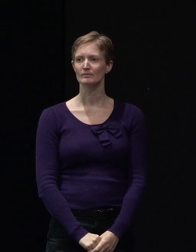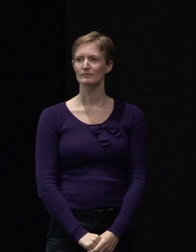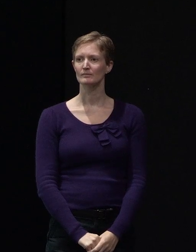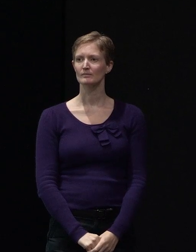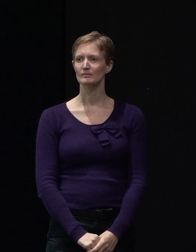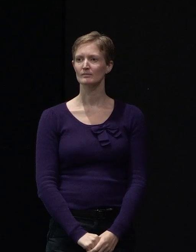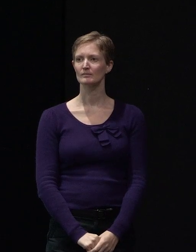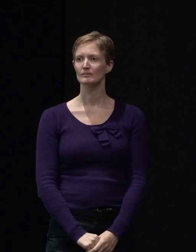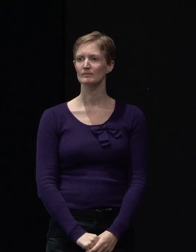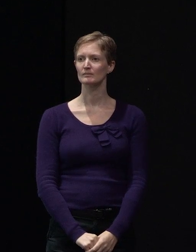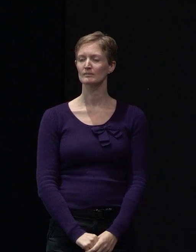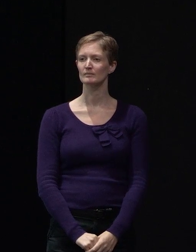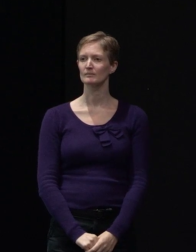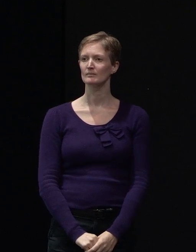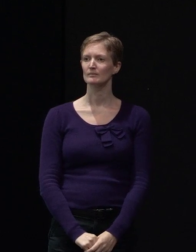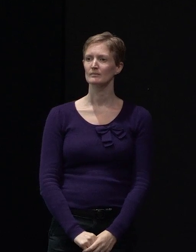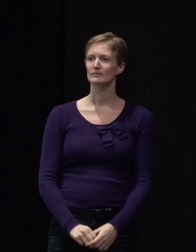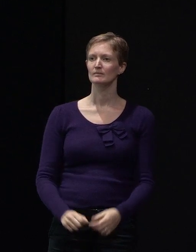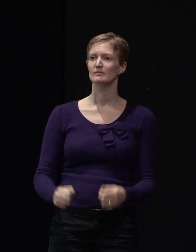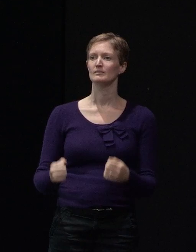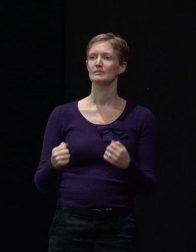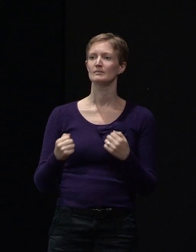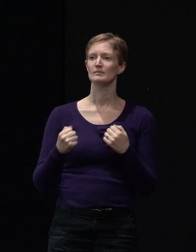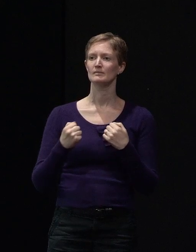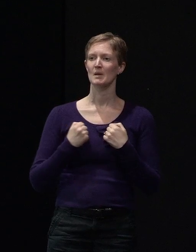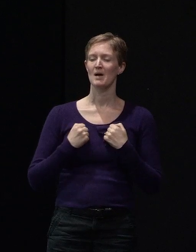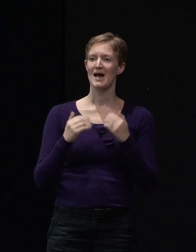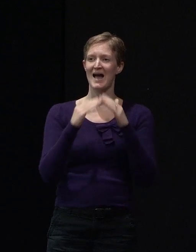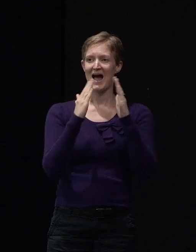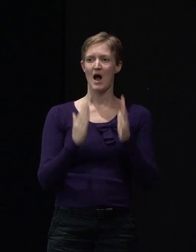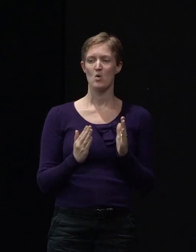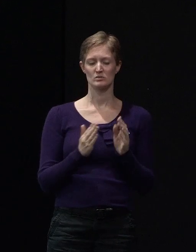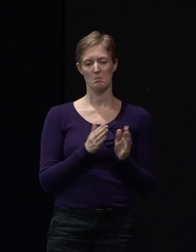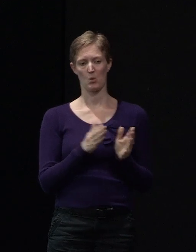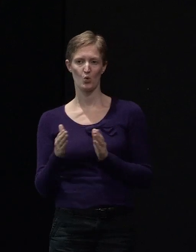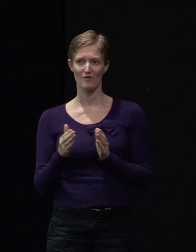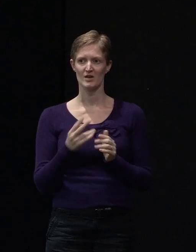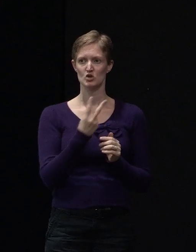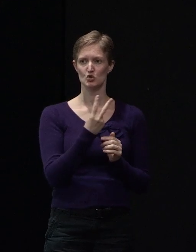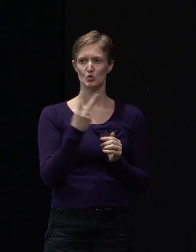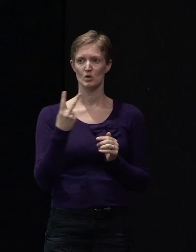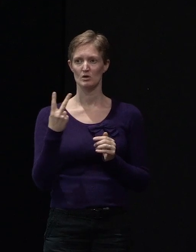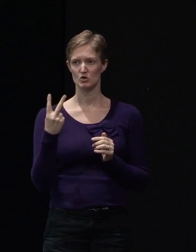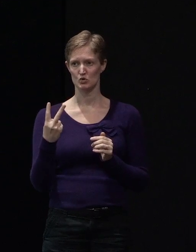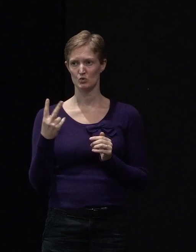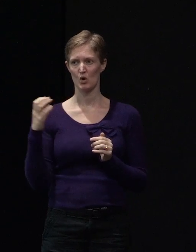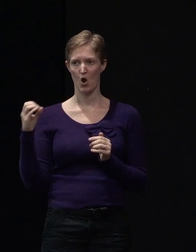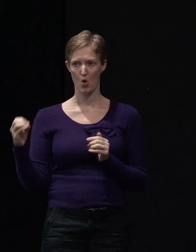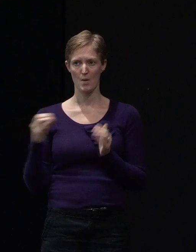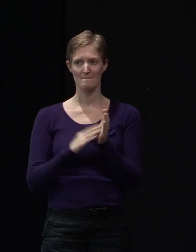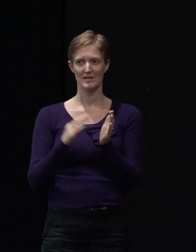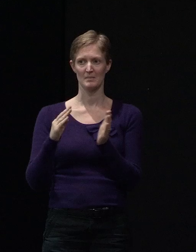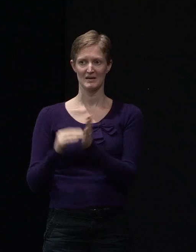Just a bit of background, my house is, the level's 220 out. 220 mil? Yeah, and 100 widthways. And the